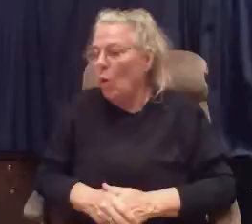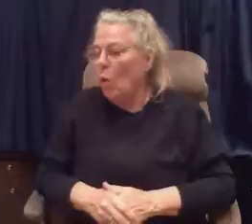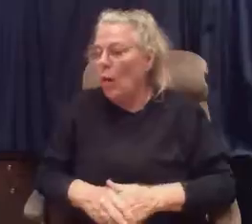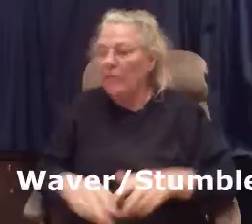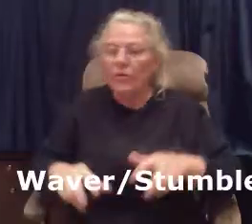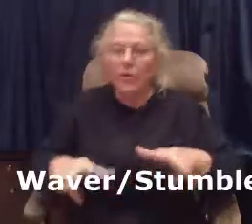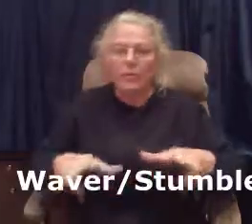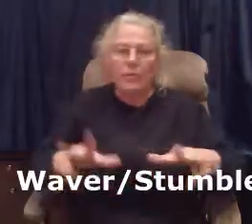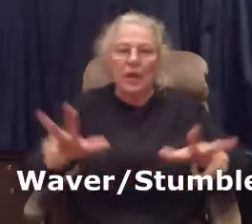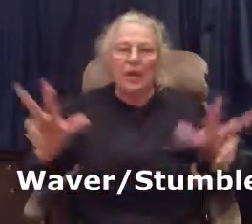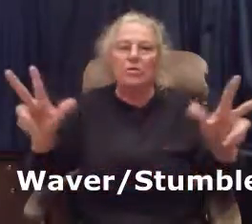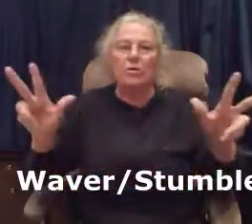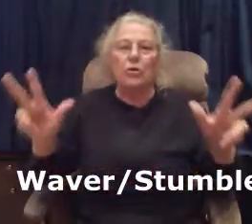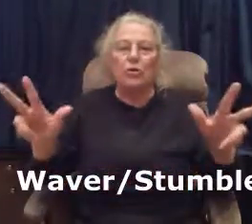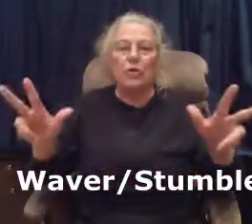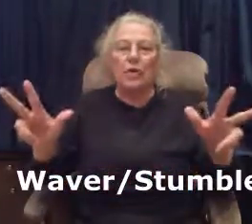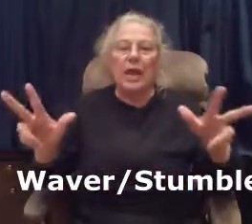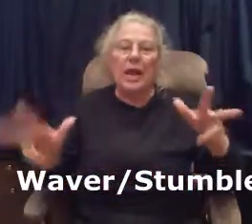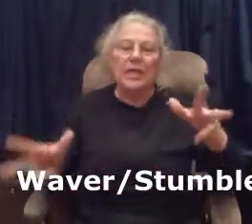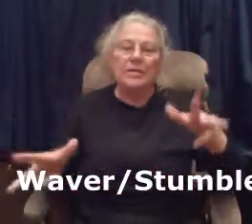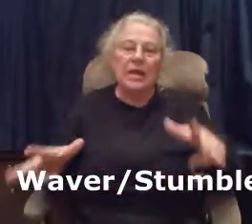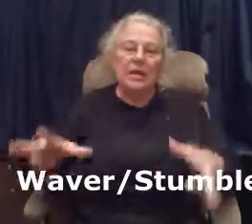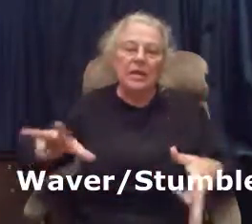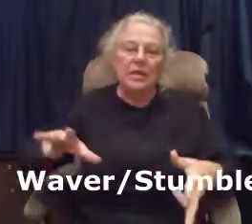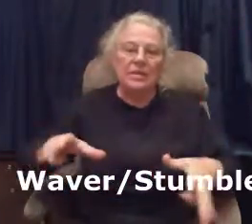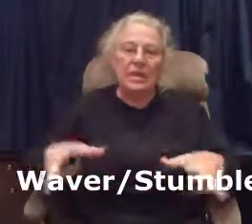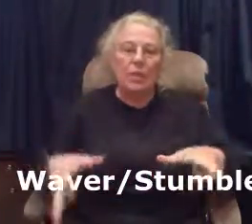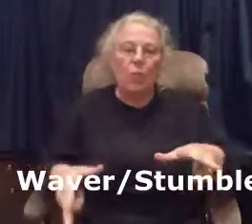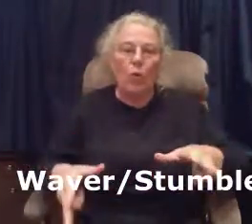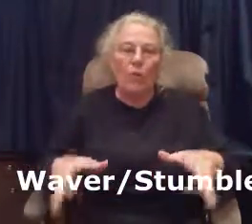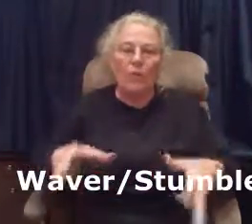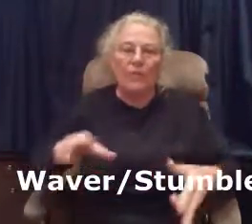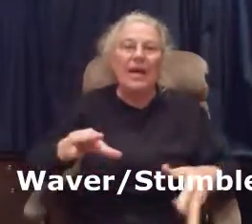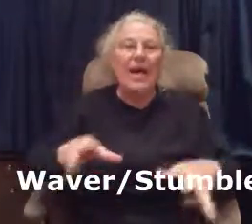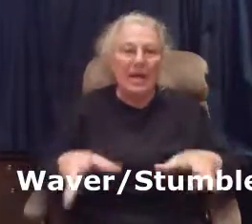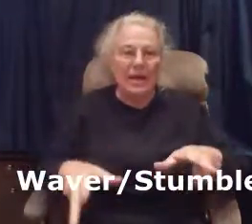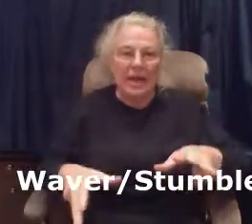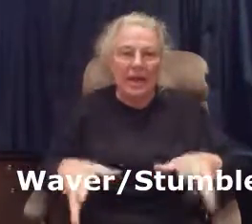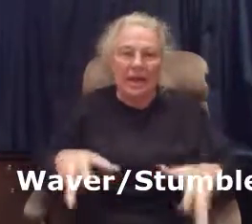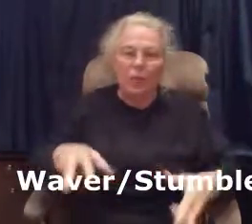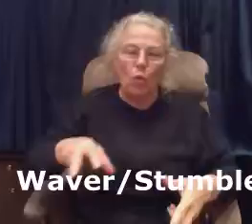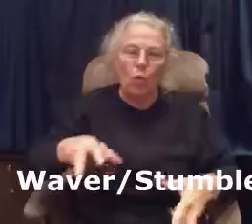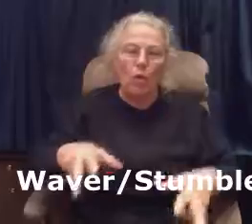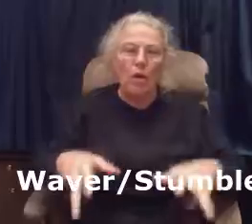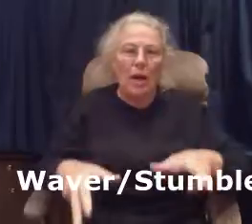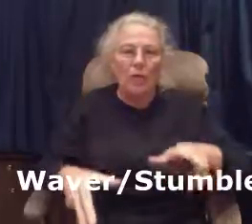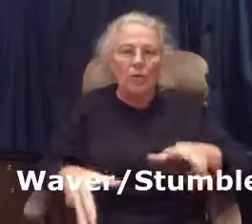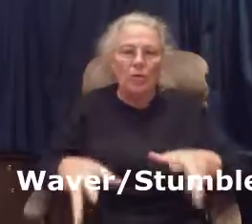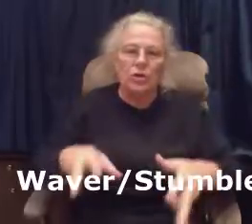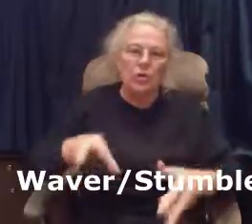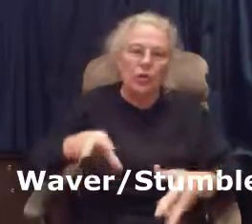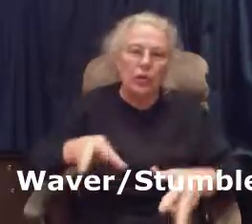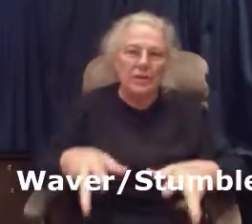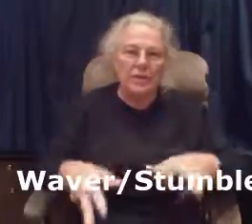Waver. And your three hands is more in the handicapped or a person who is